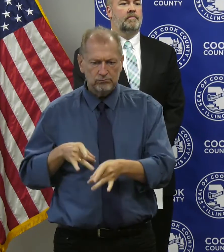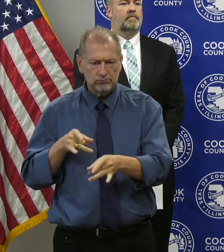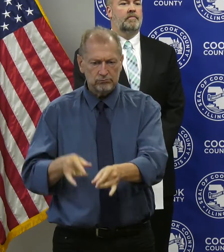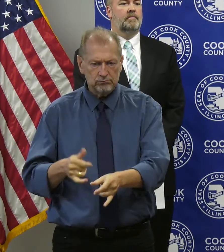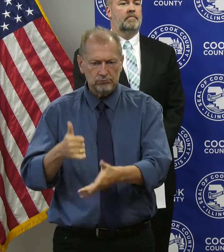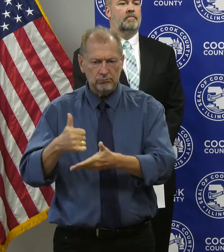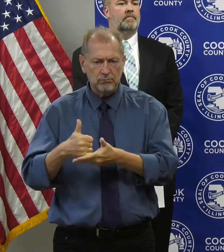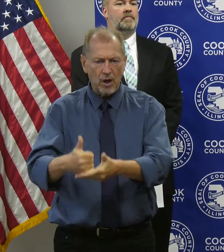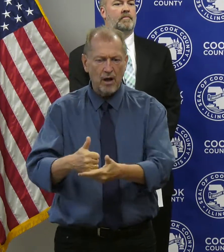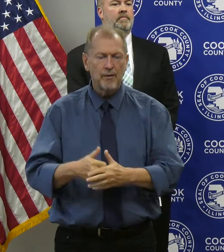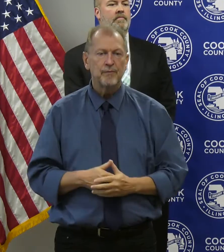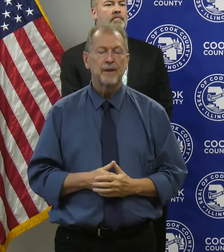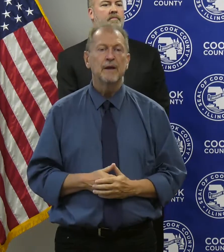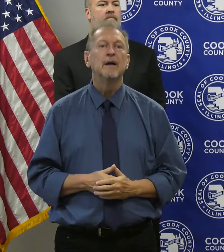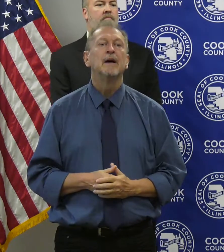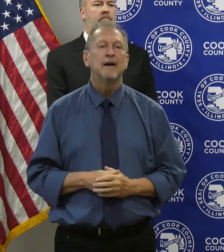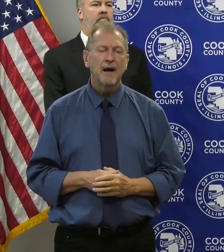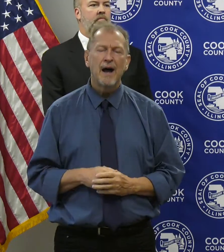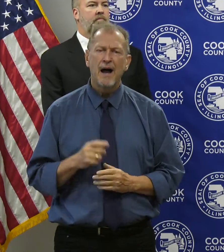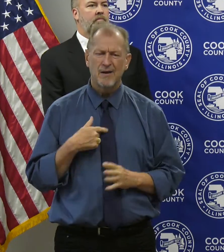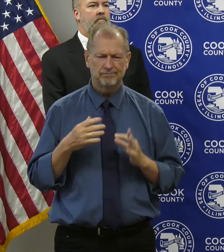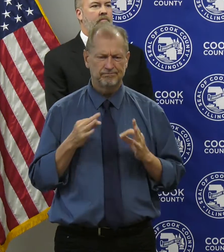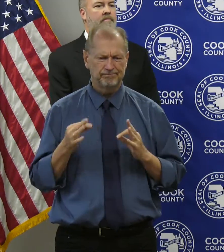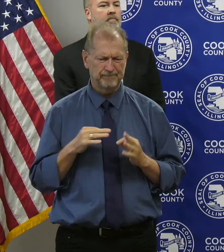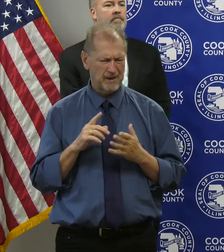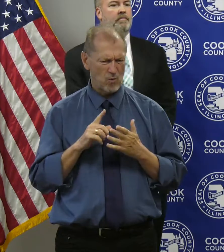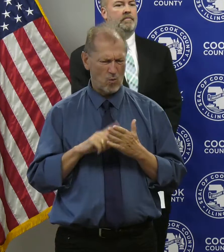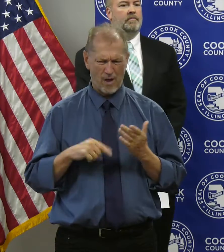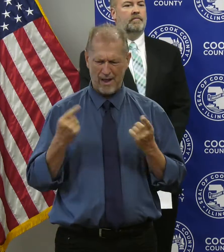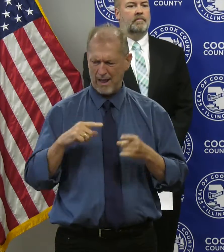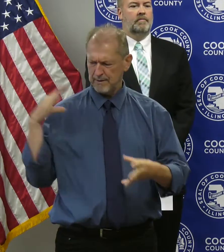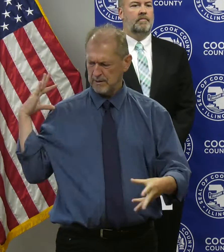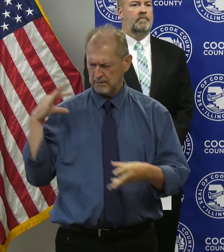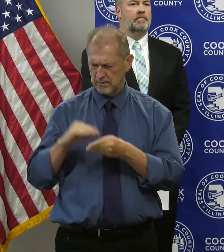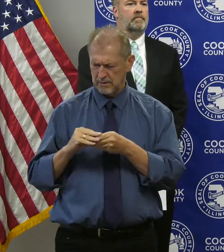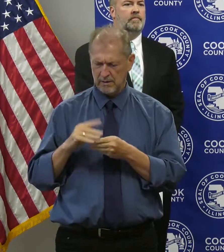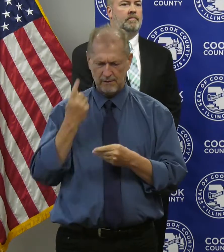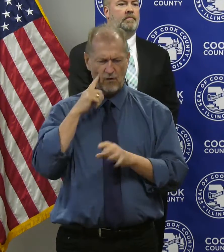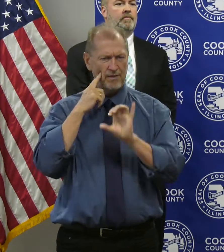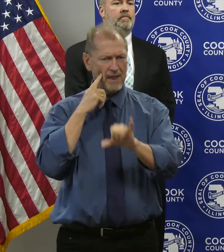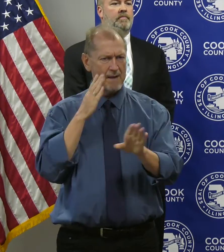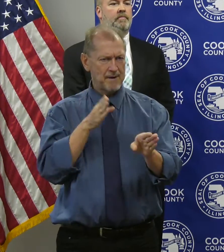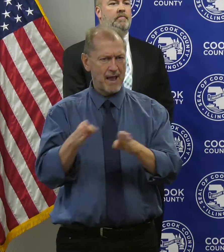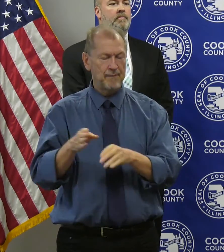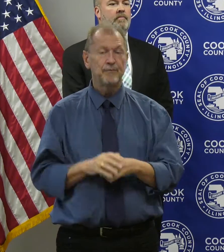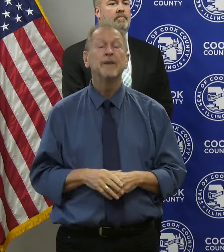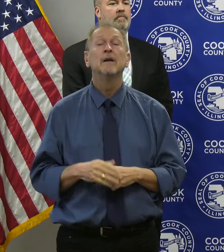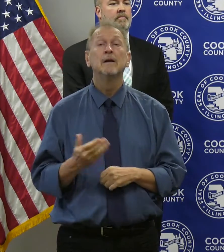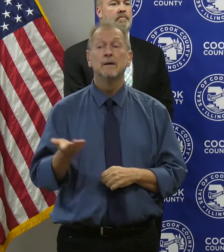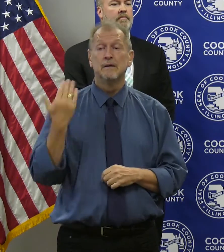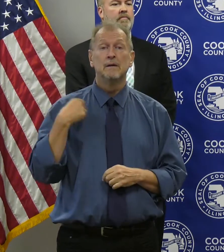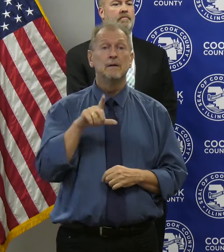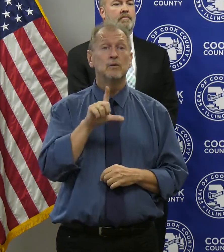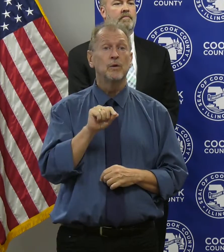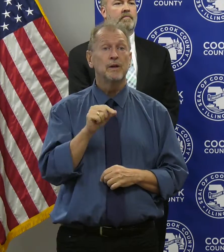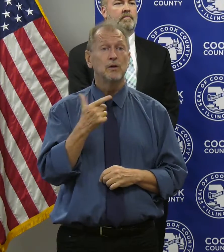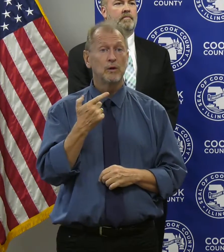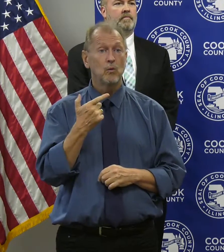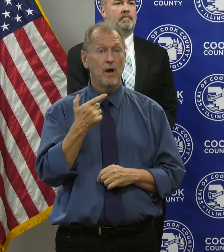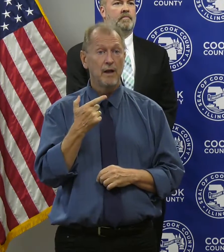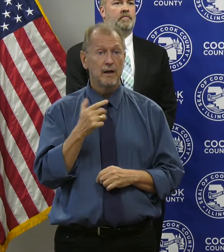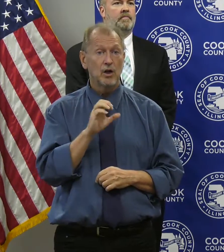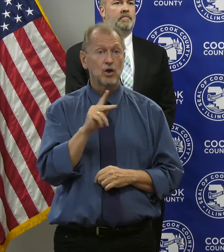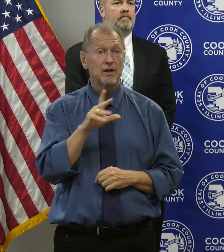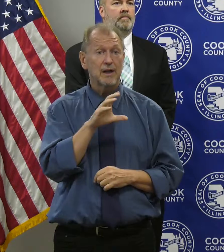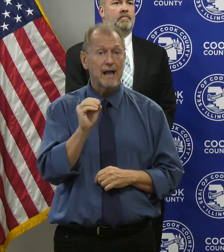Before we get too far along, I want to share a little bit about how we got here today. In early 2021, Cook County was working with us on a single